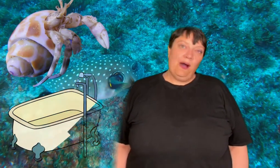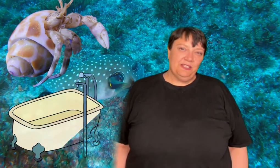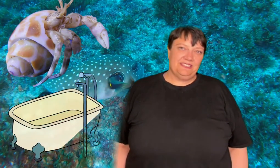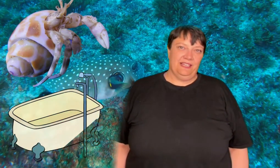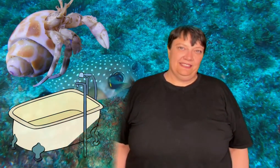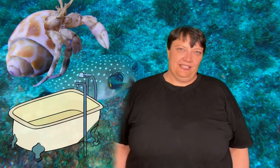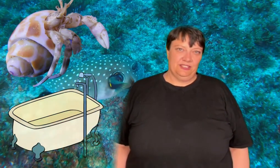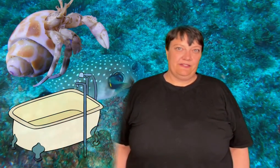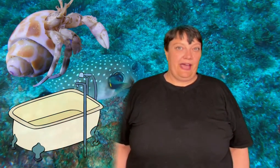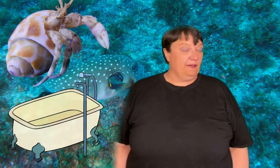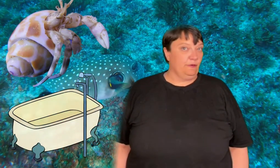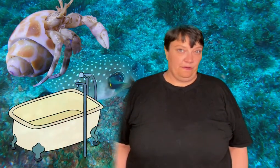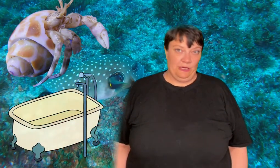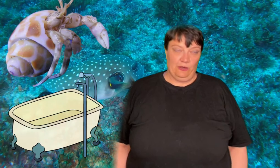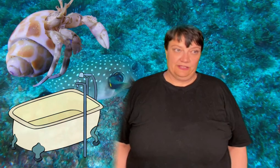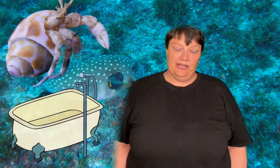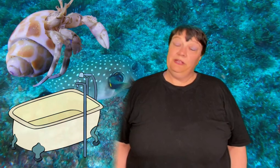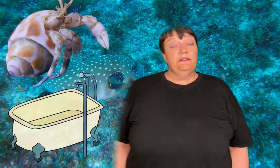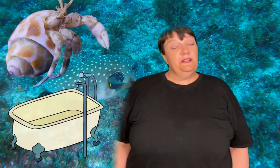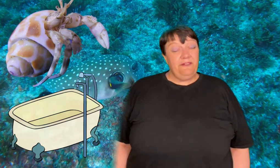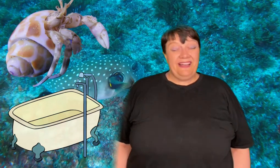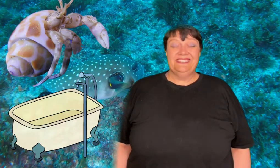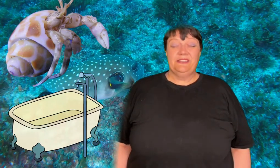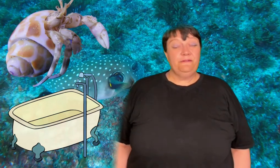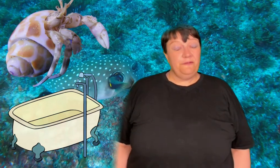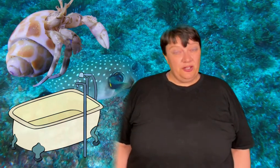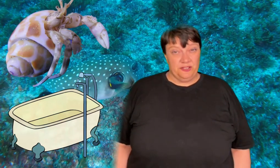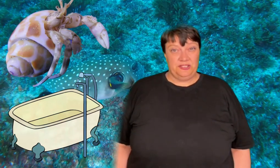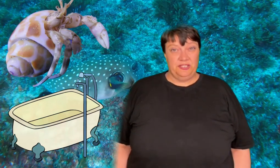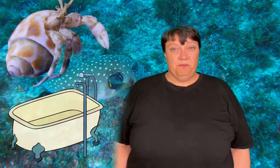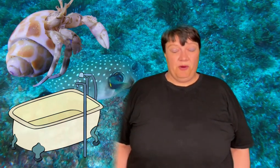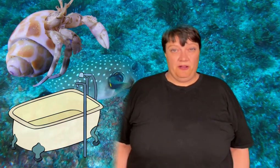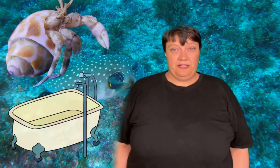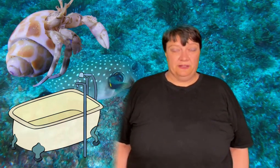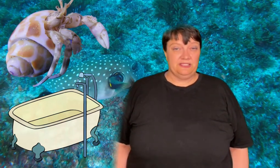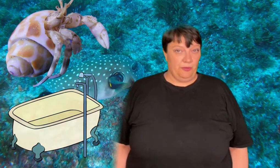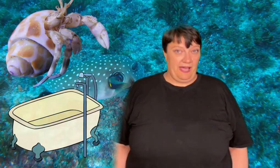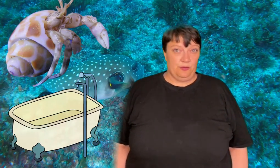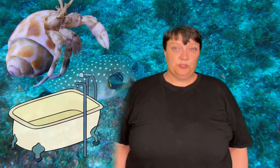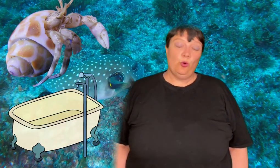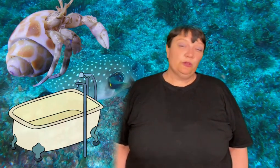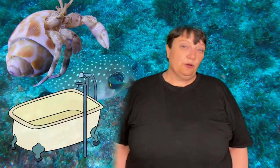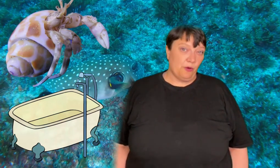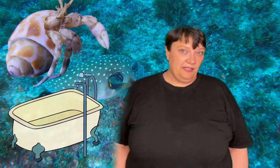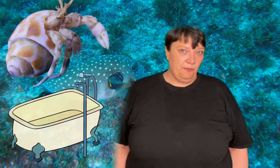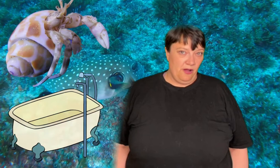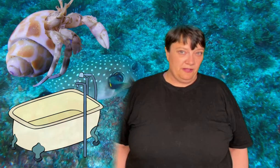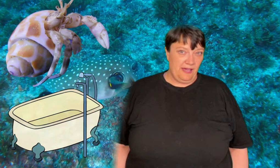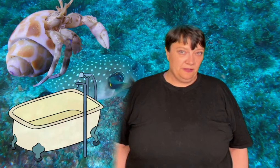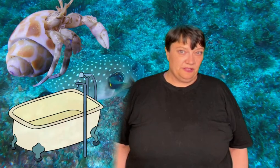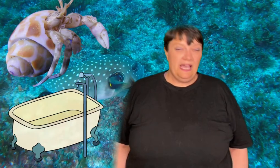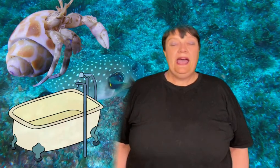that our civilizations have had for a very long time. In fact the first bathhouse that we had was called the great